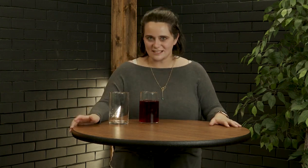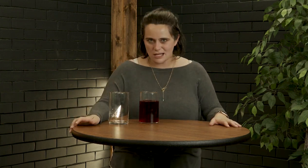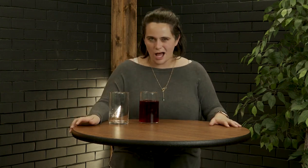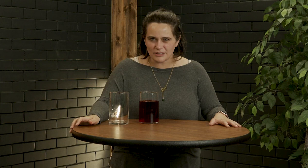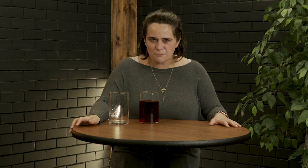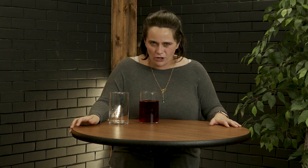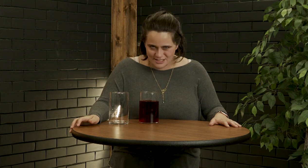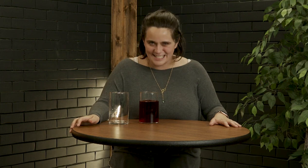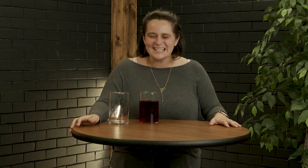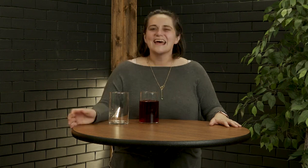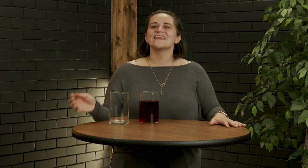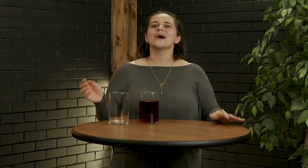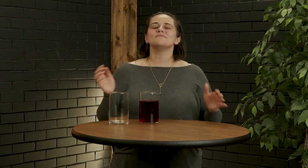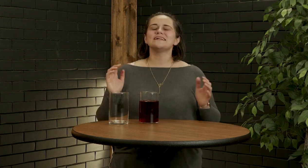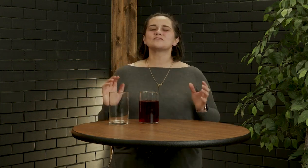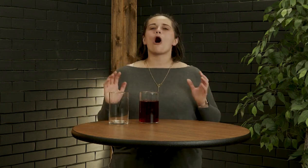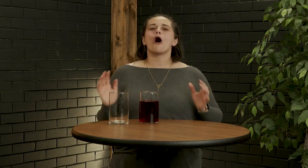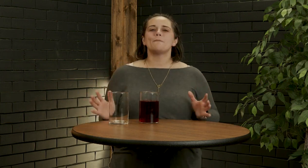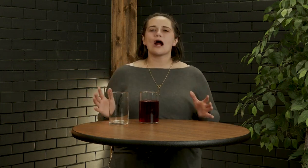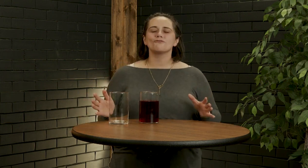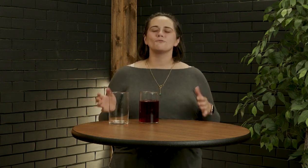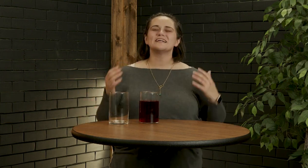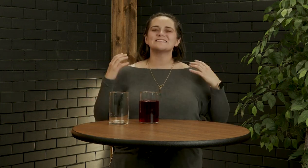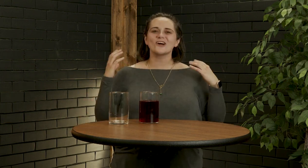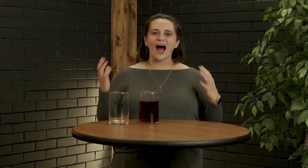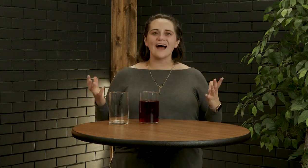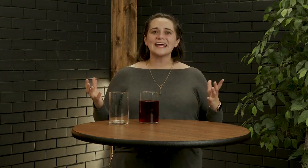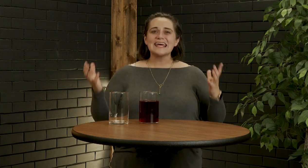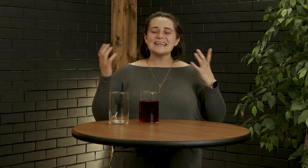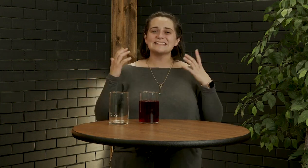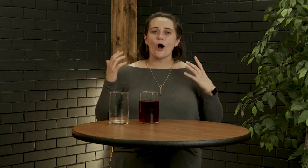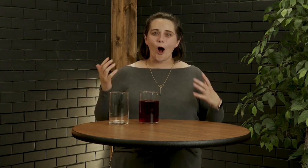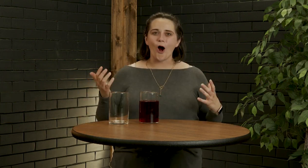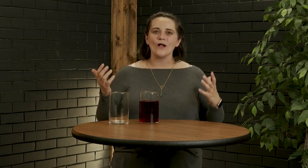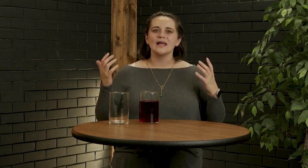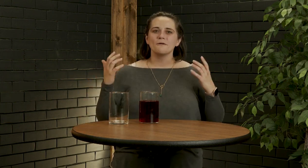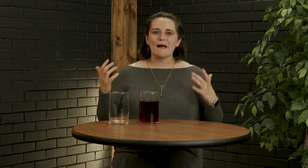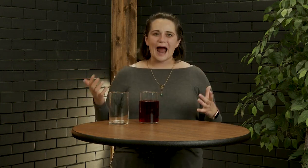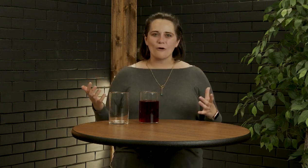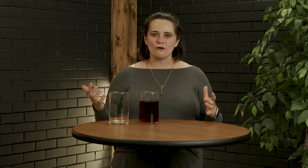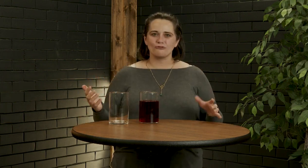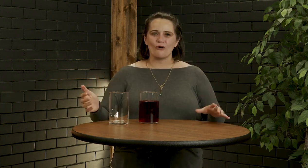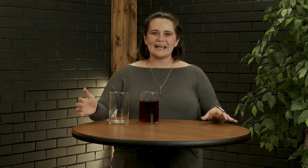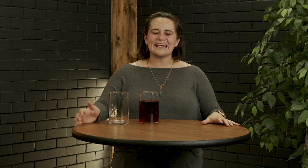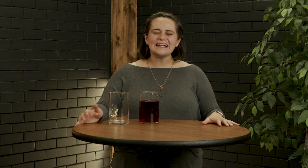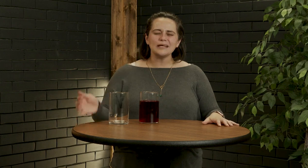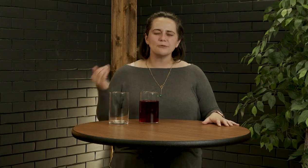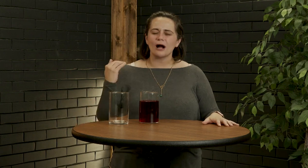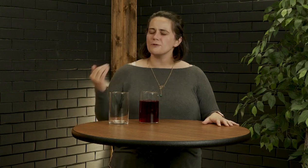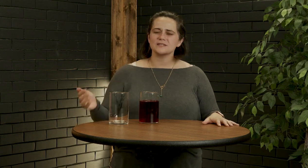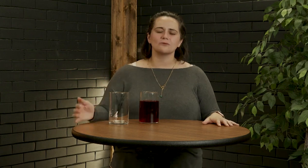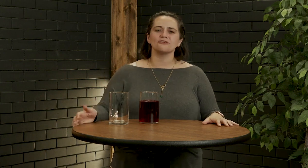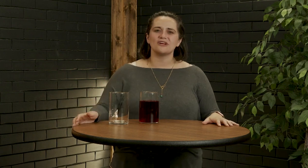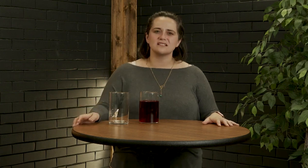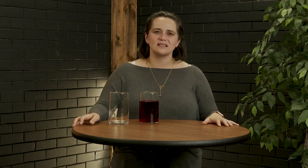omnipotent that means all powerful because god is all powerful in any problems that we're facing